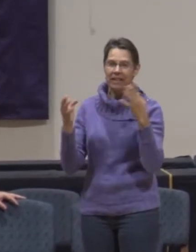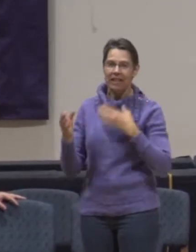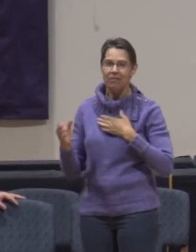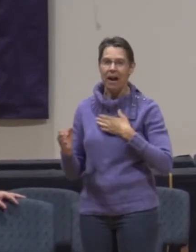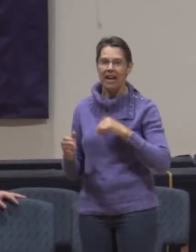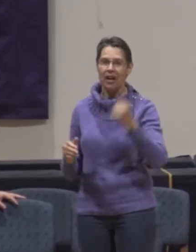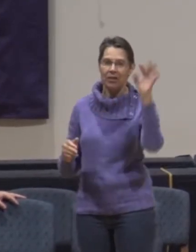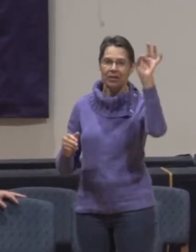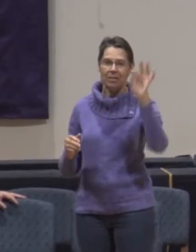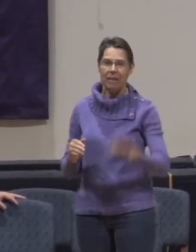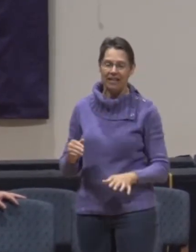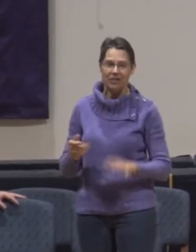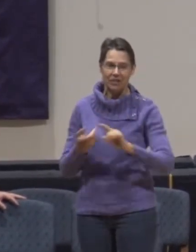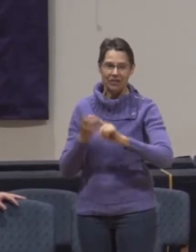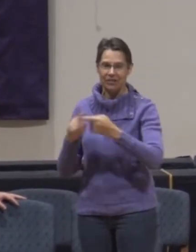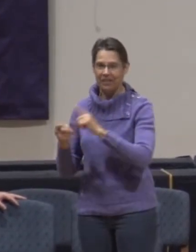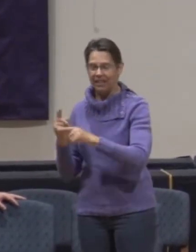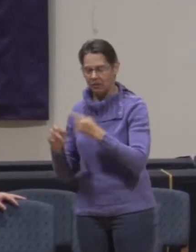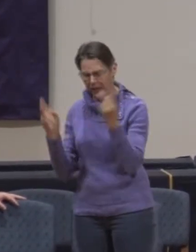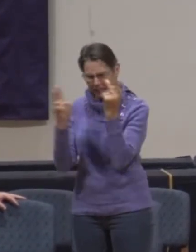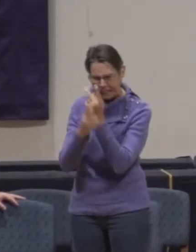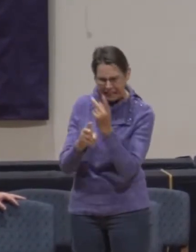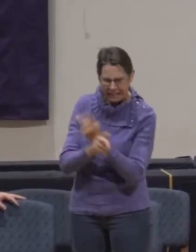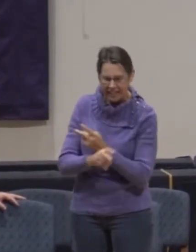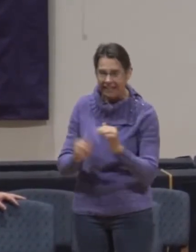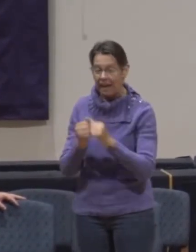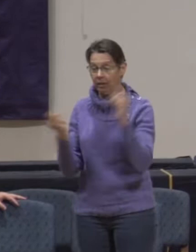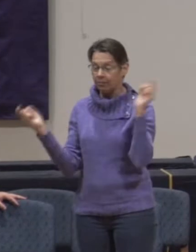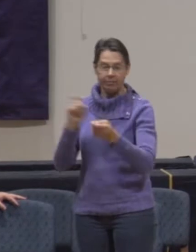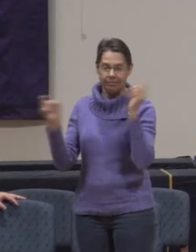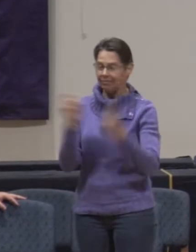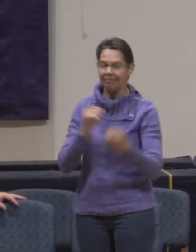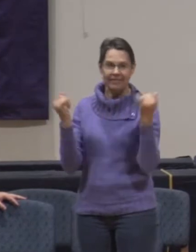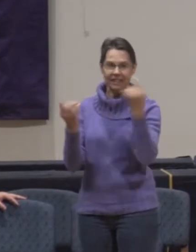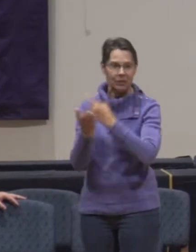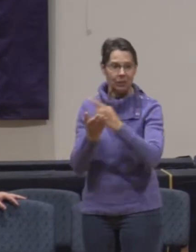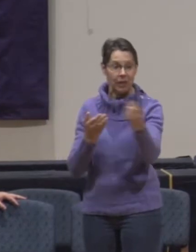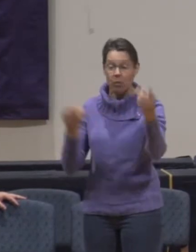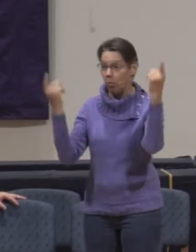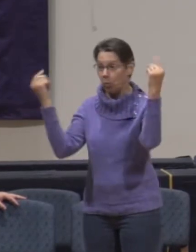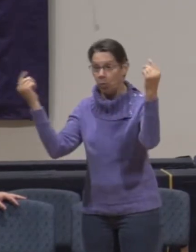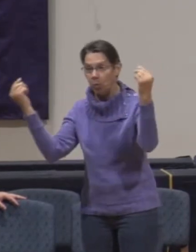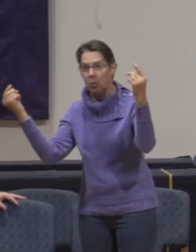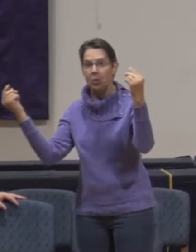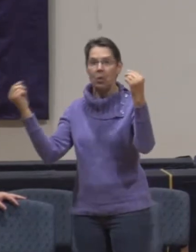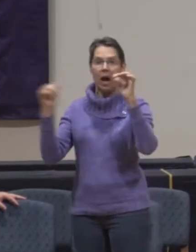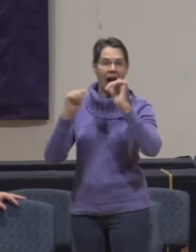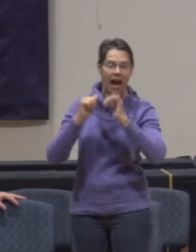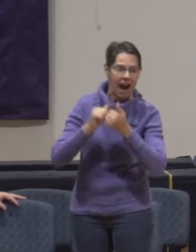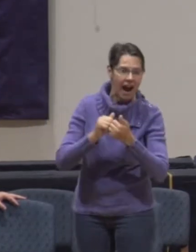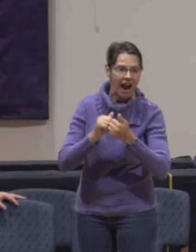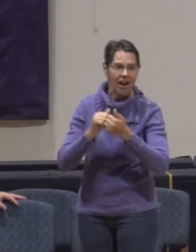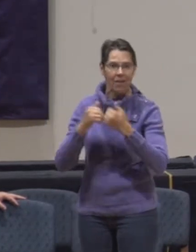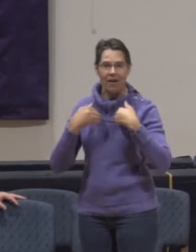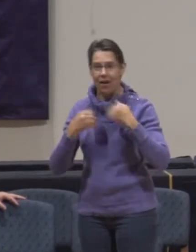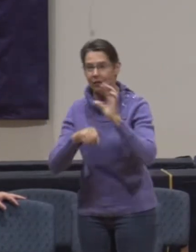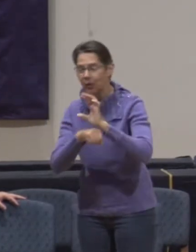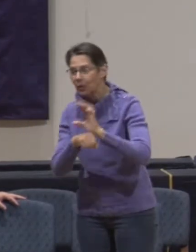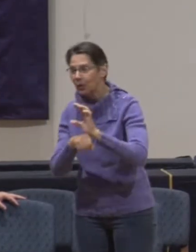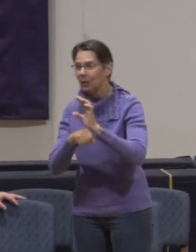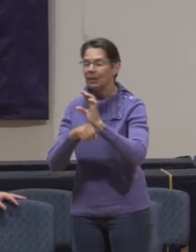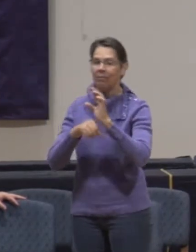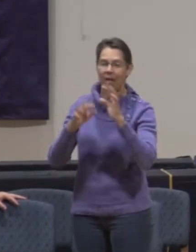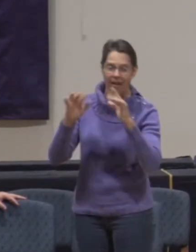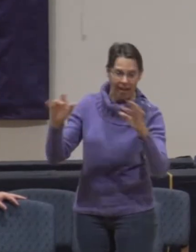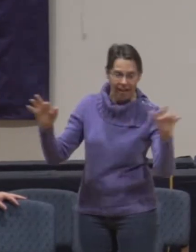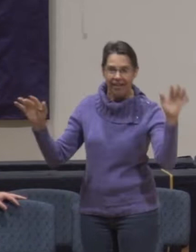colleagues trying to figure out as things changed so rapidly this past week of what we were going to do and how we were going to do it. And I